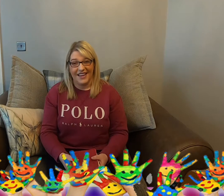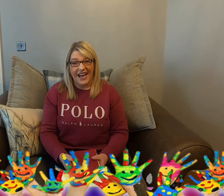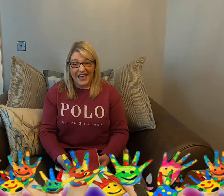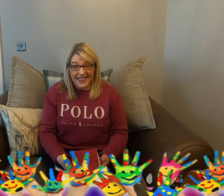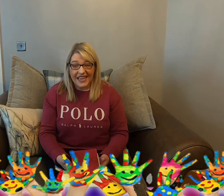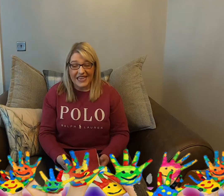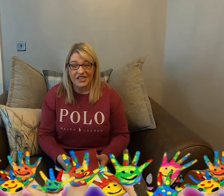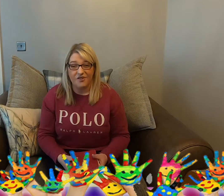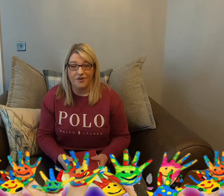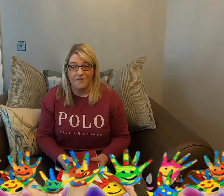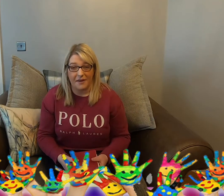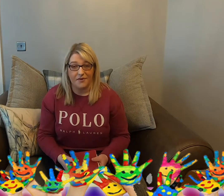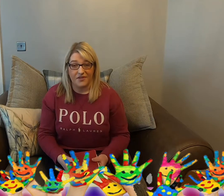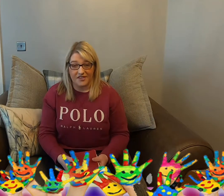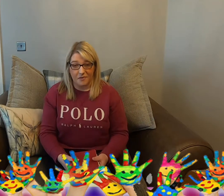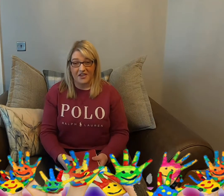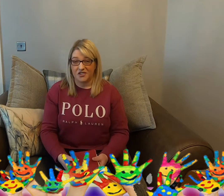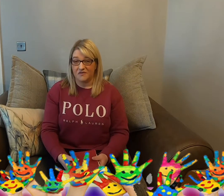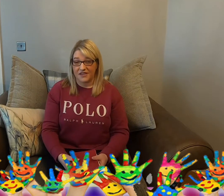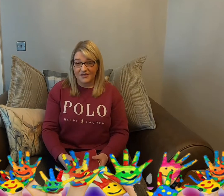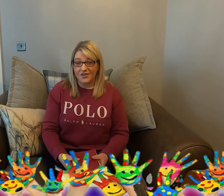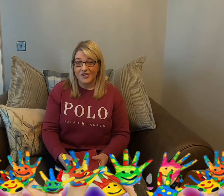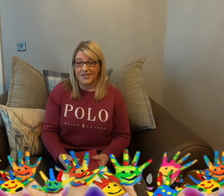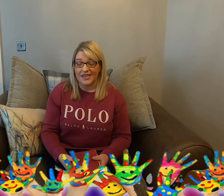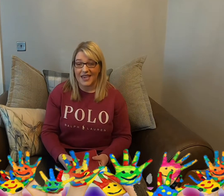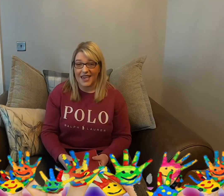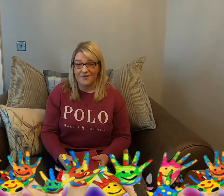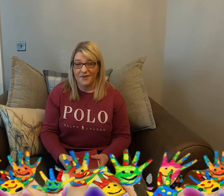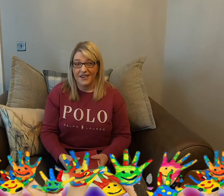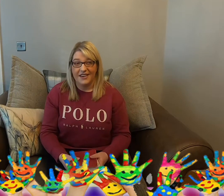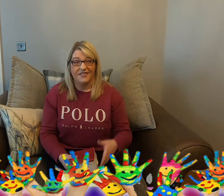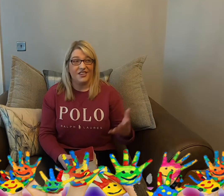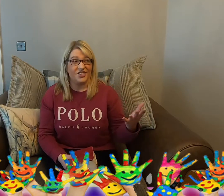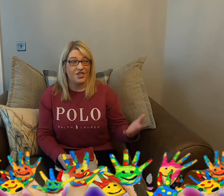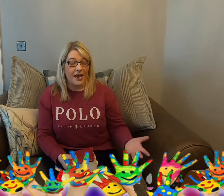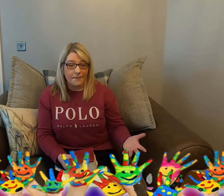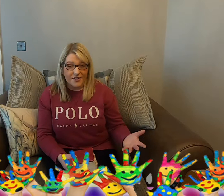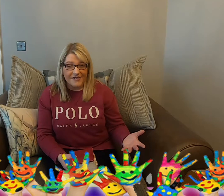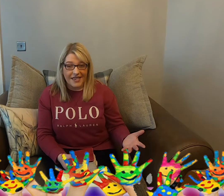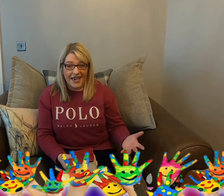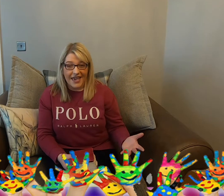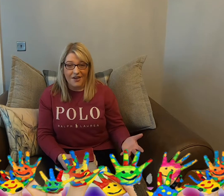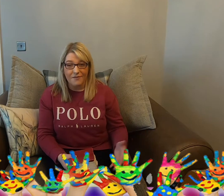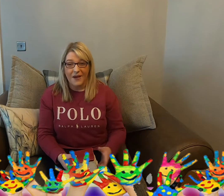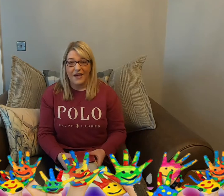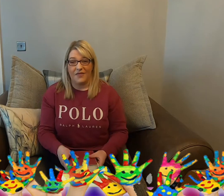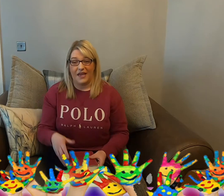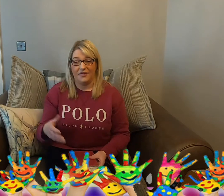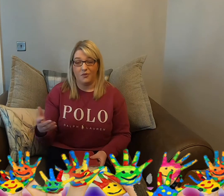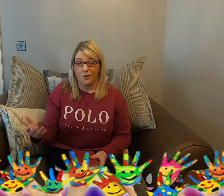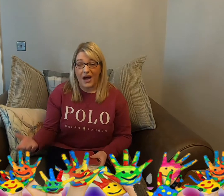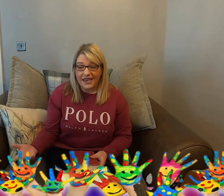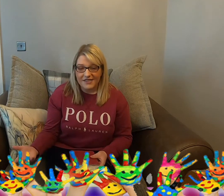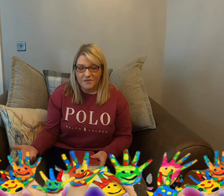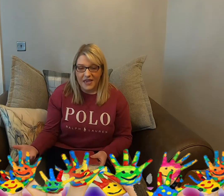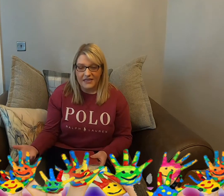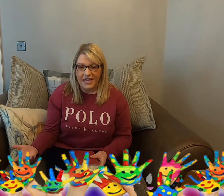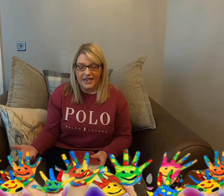And then can you remember the special visitors that came? The shepherds came. Then the wise men came.